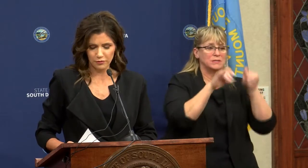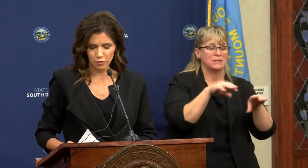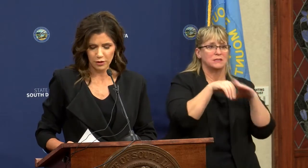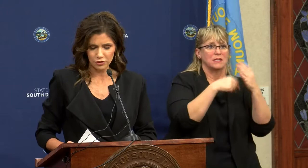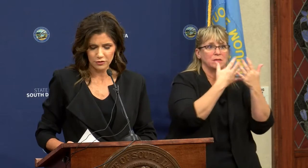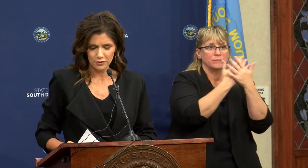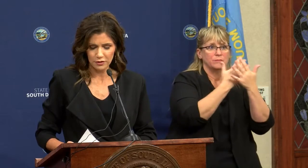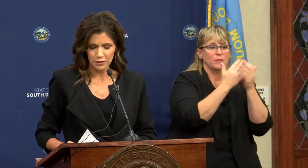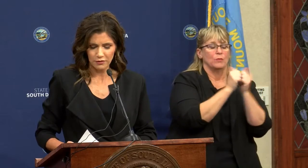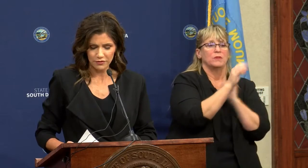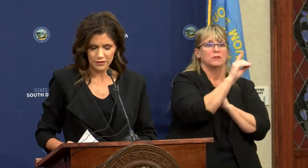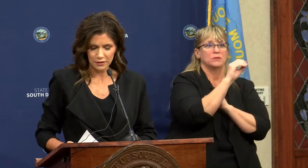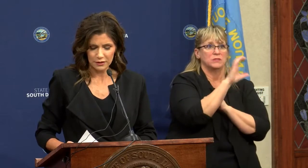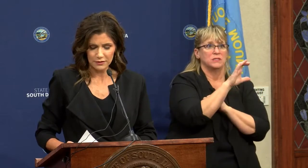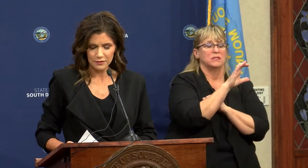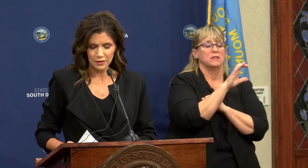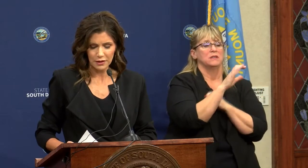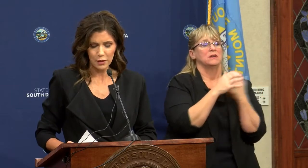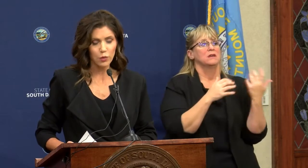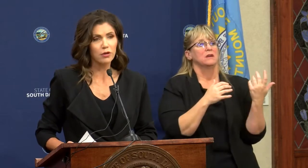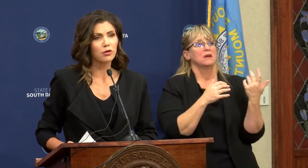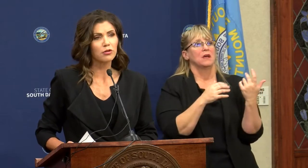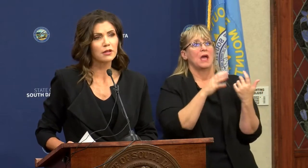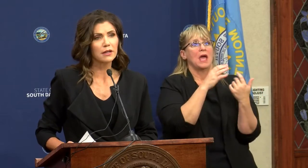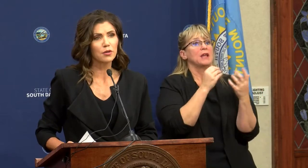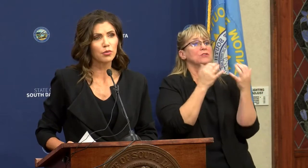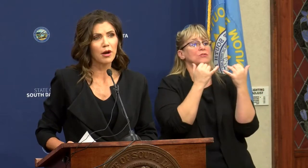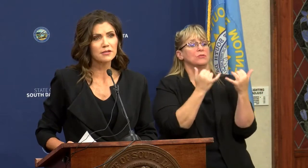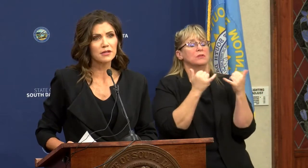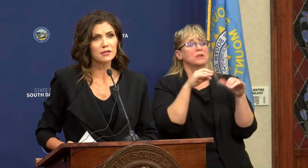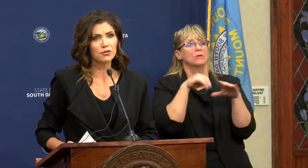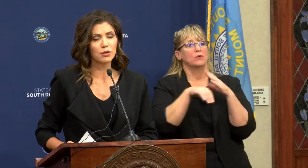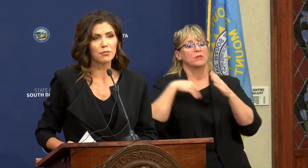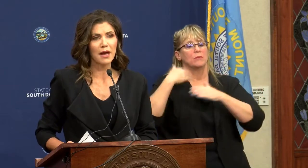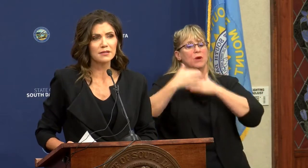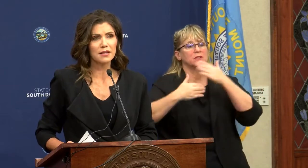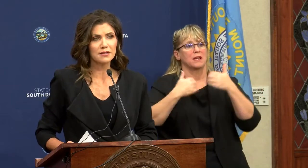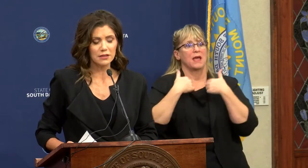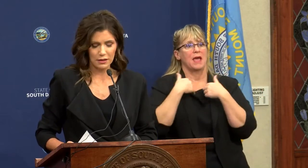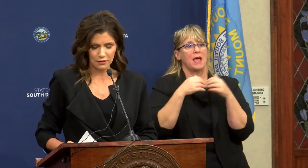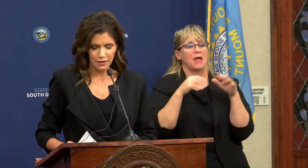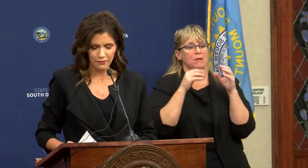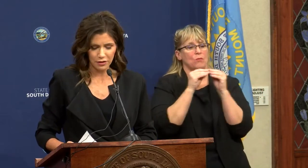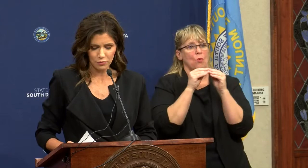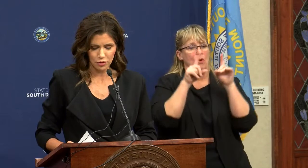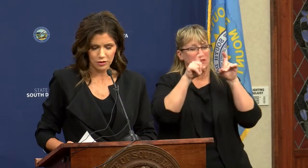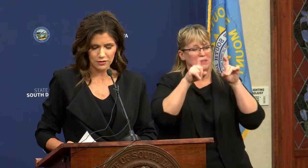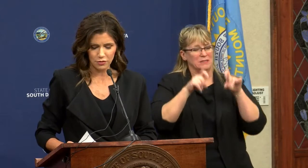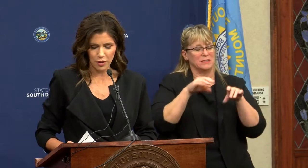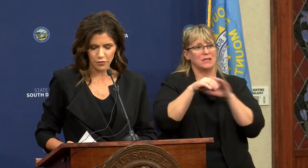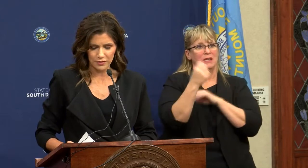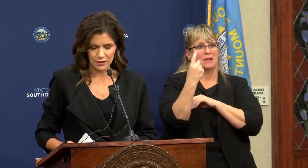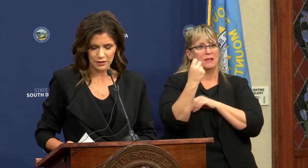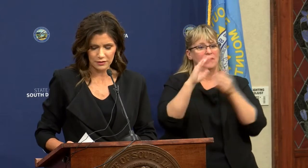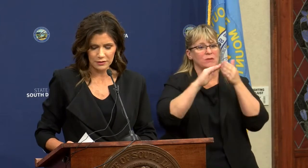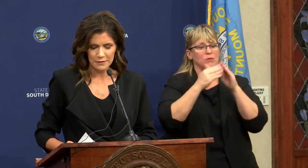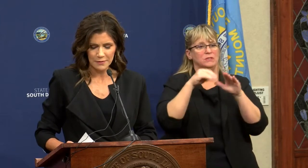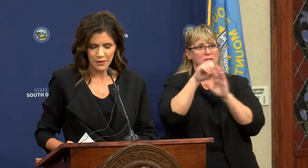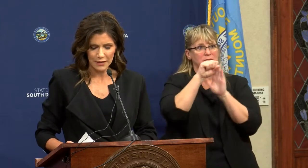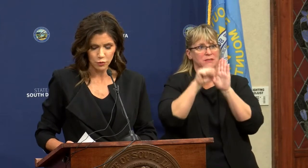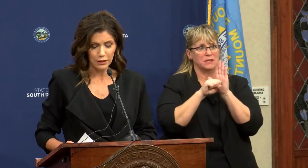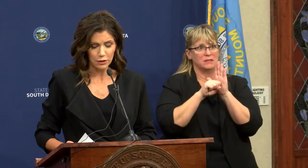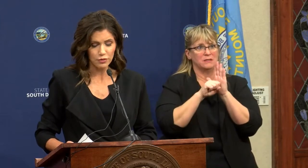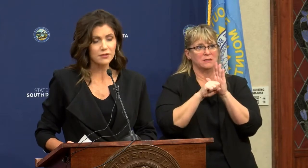Department of Corrections facilities. And we are currently in the process of doing mass testing in 11 communities throughout the state.